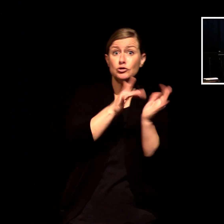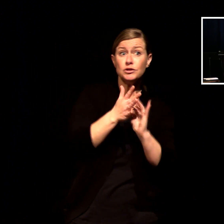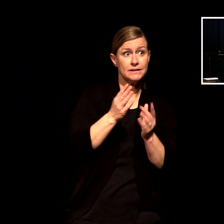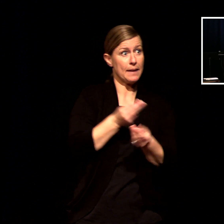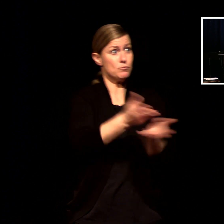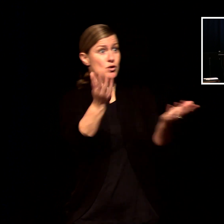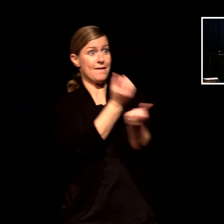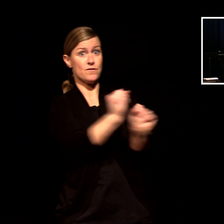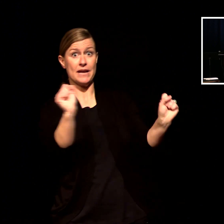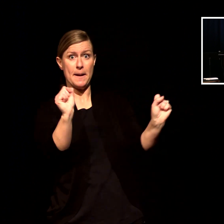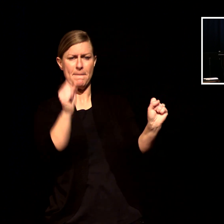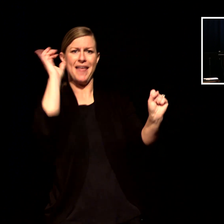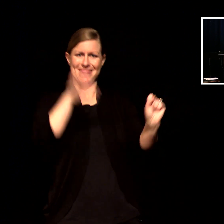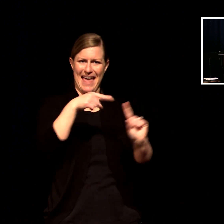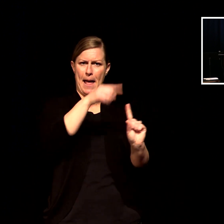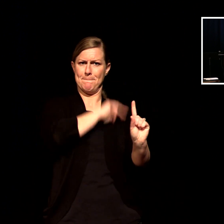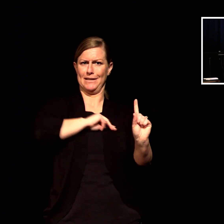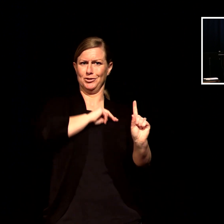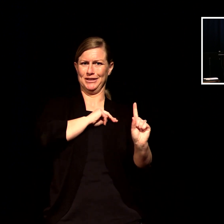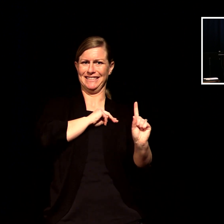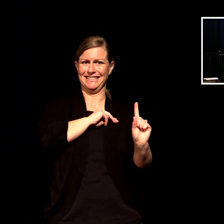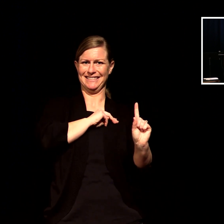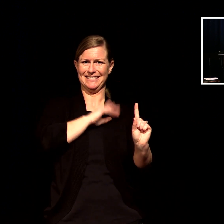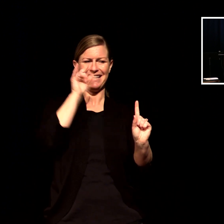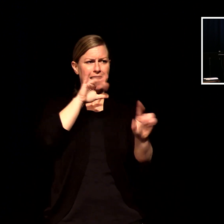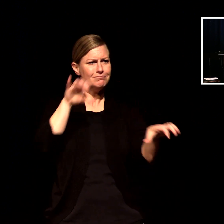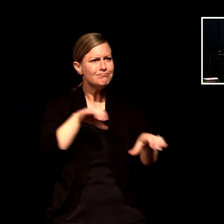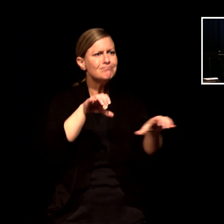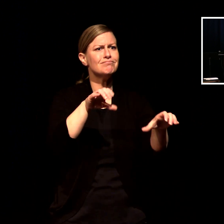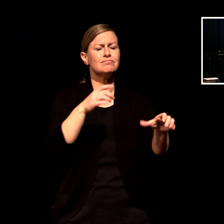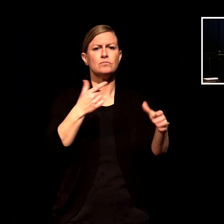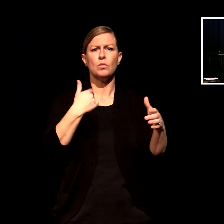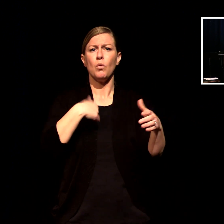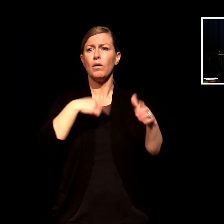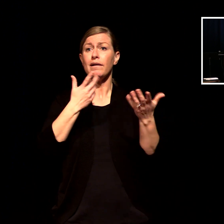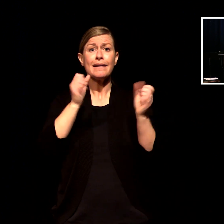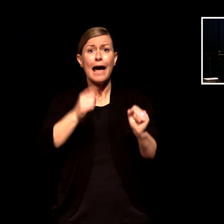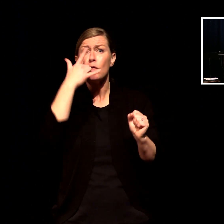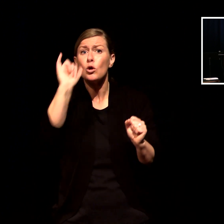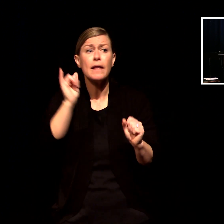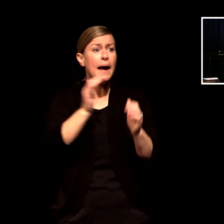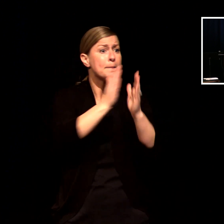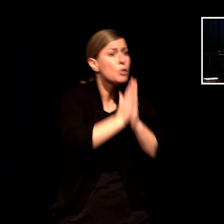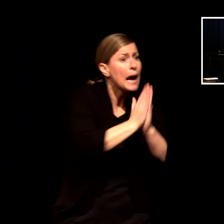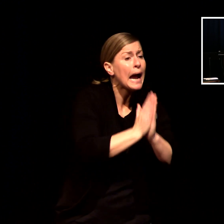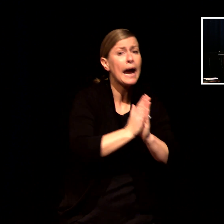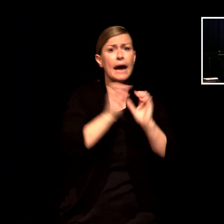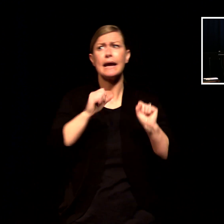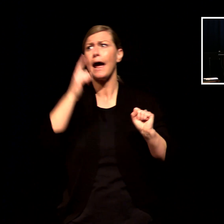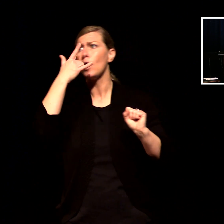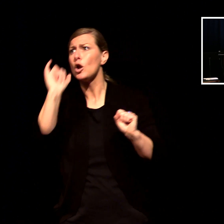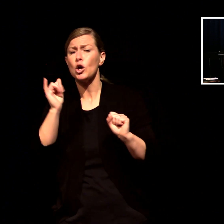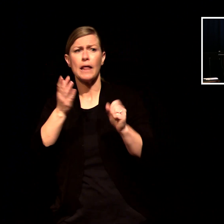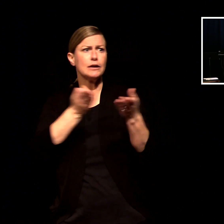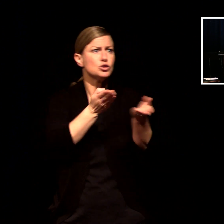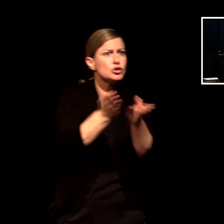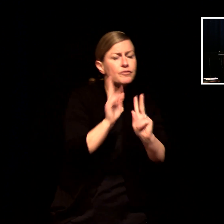it's us praying it's us serving it's us loving people it's providing clothing it's purchasing a can of chili